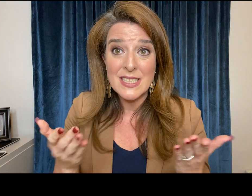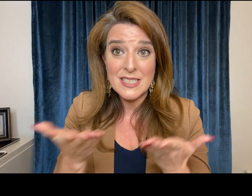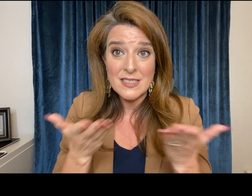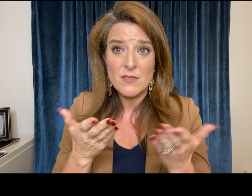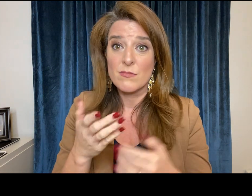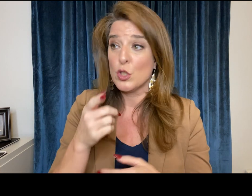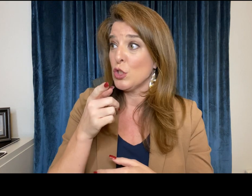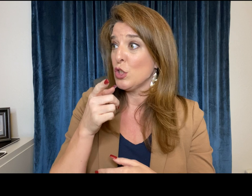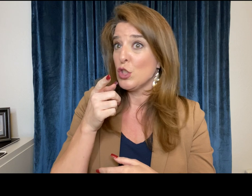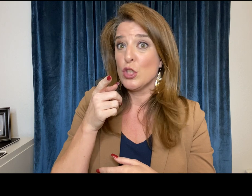you know where to find services